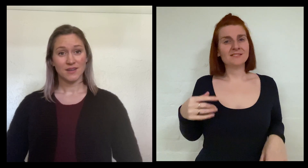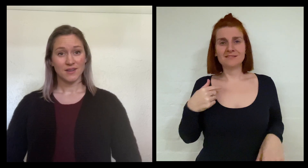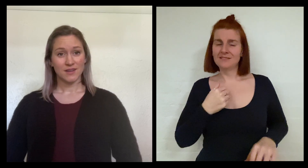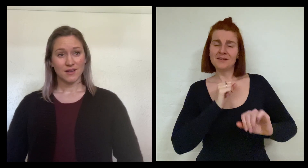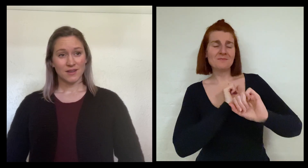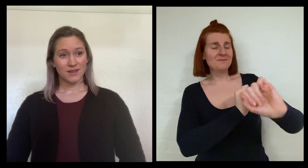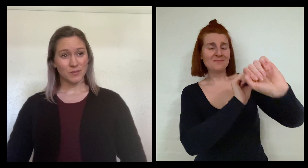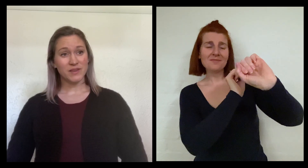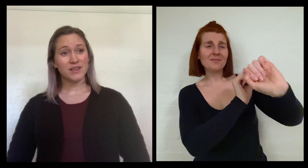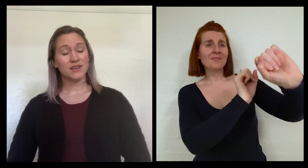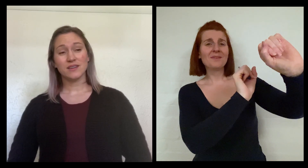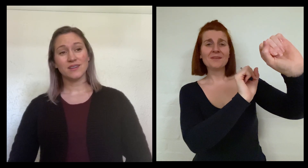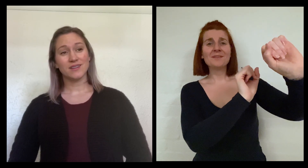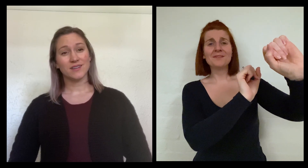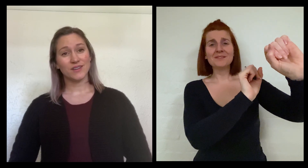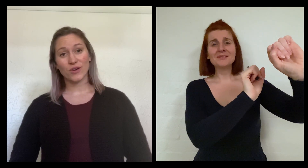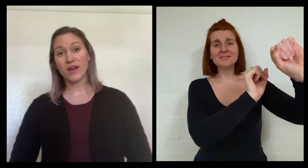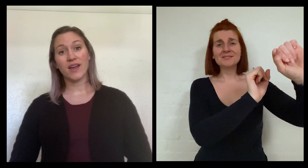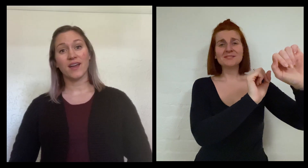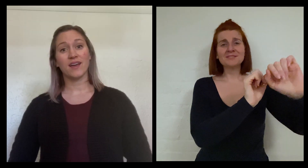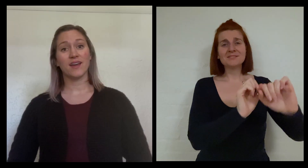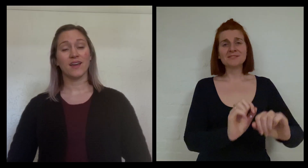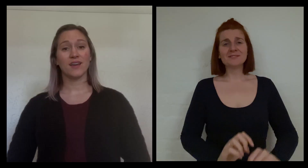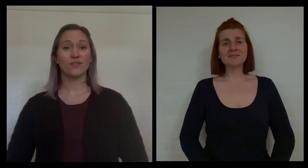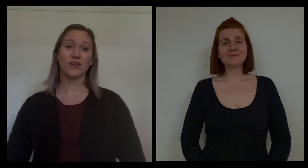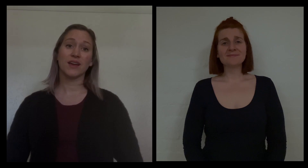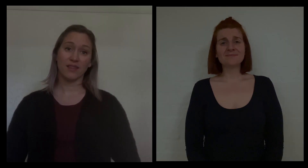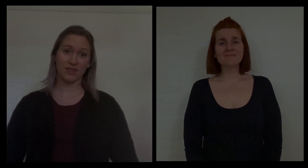Be your everything